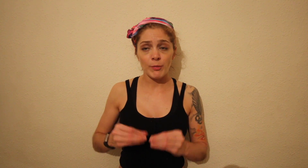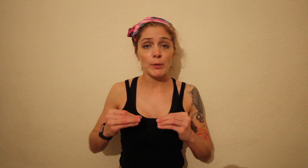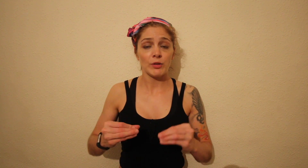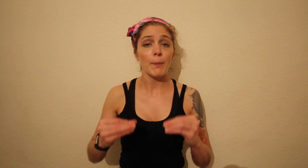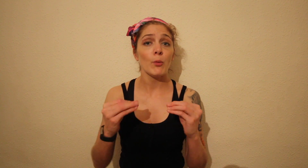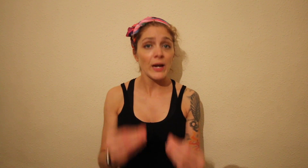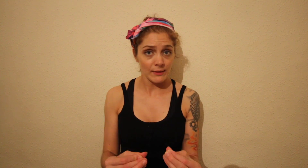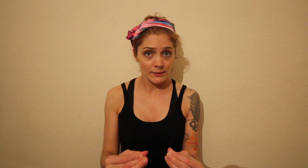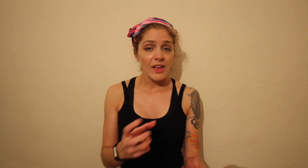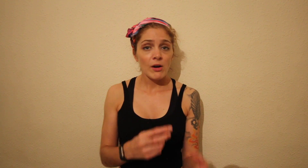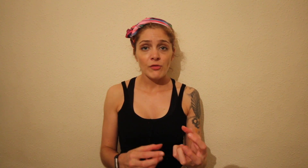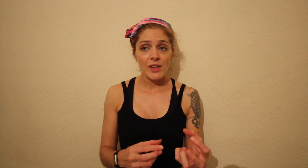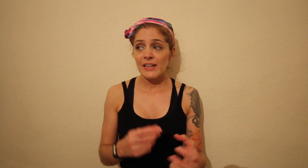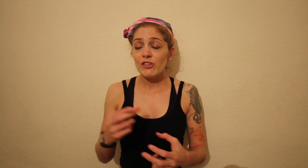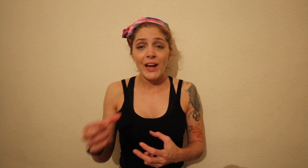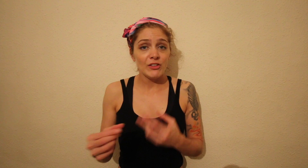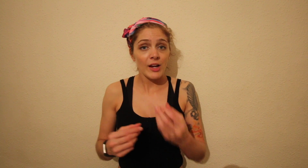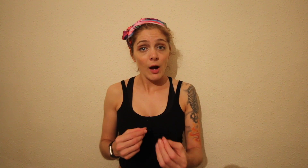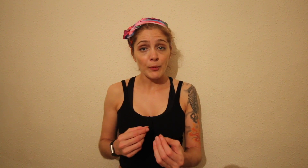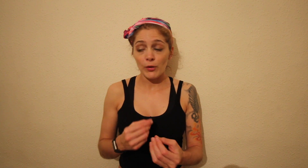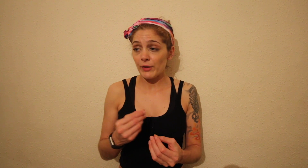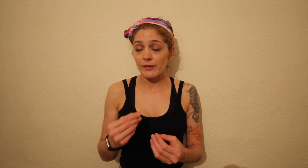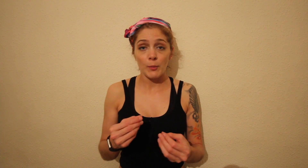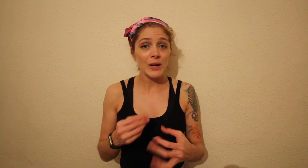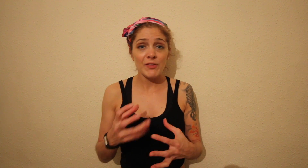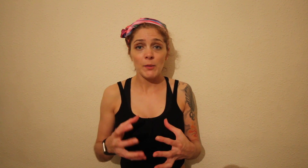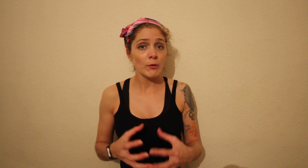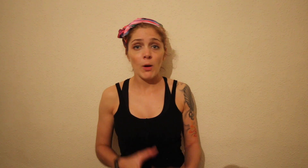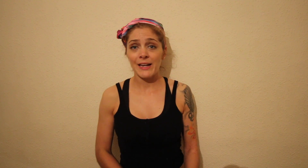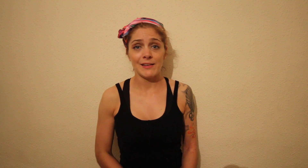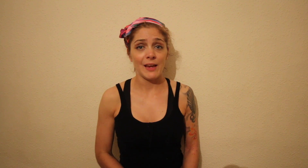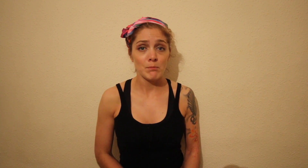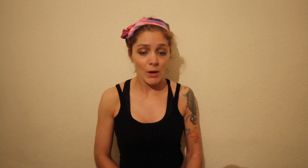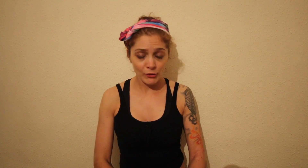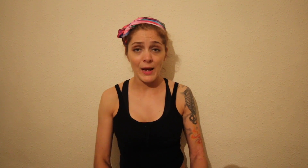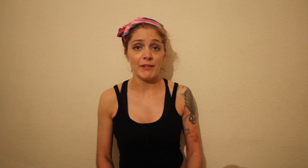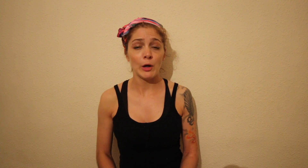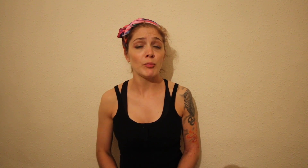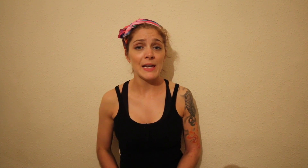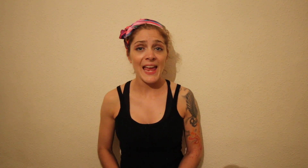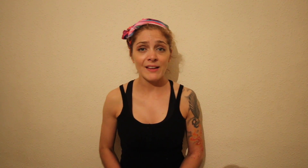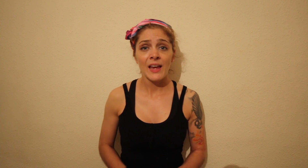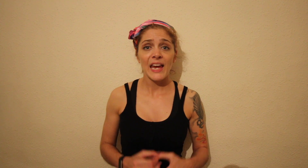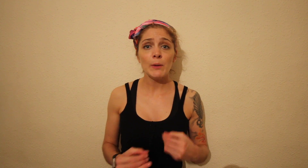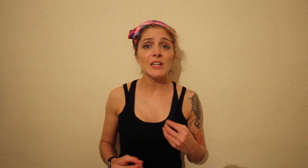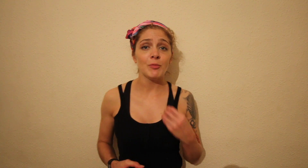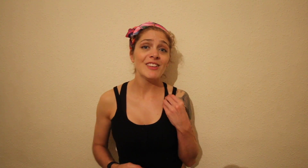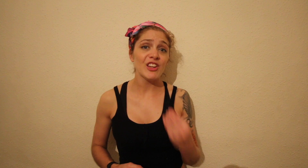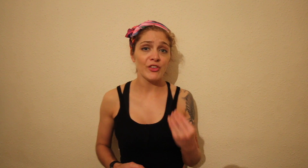just built up the weight. Then after then he changed it up so for example even though I was working the same muscle area of my legs he would give me different